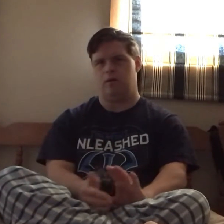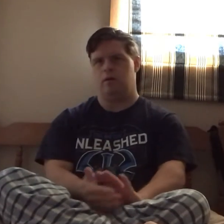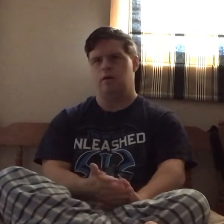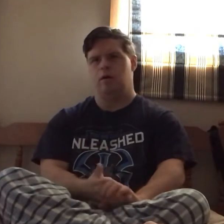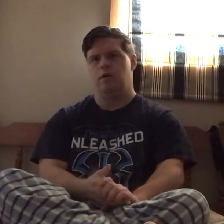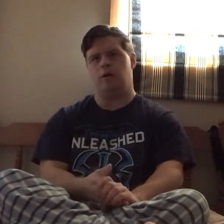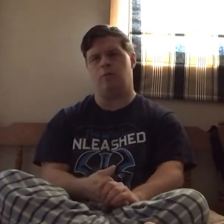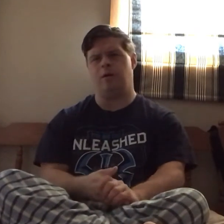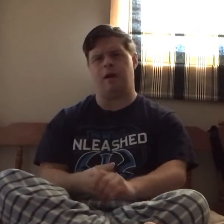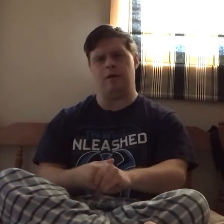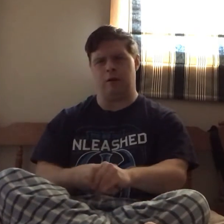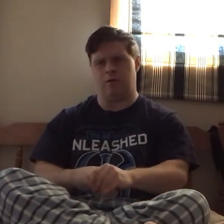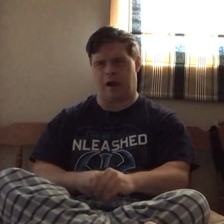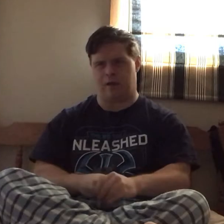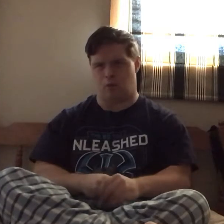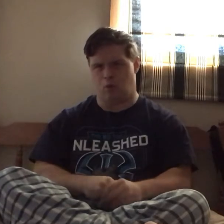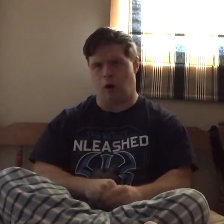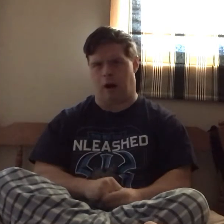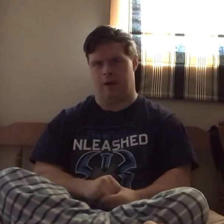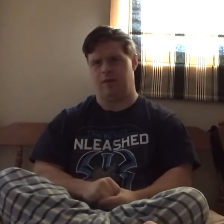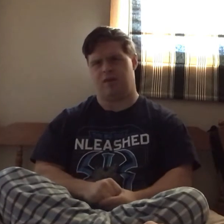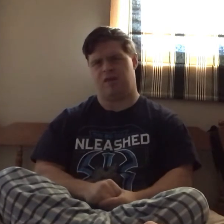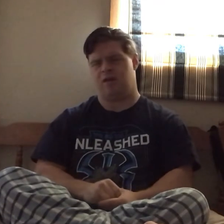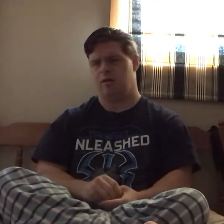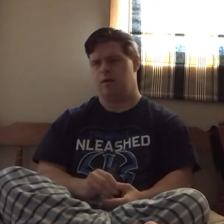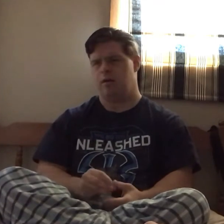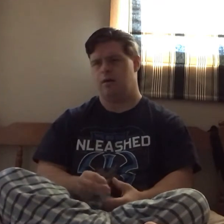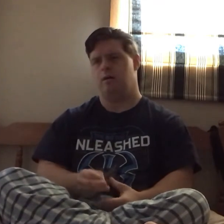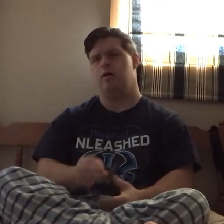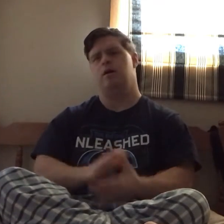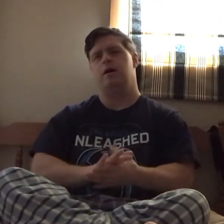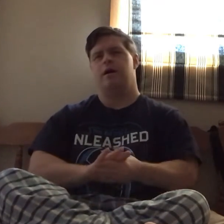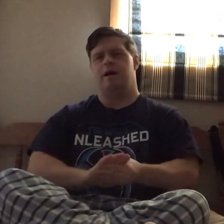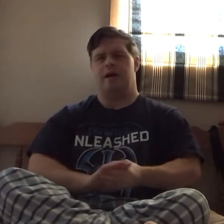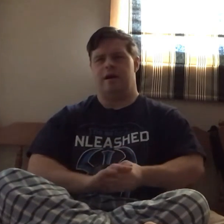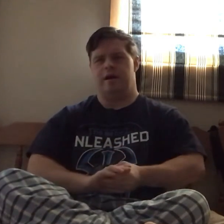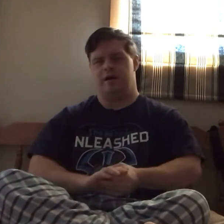the one that you guys want is